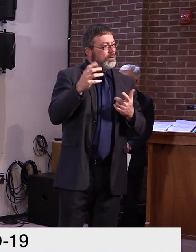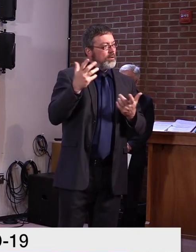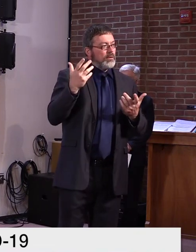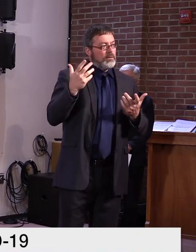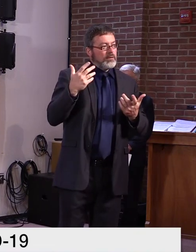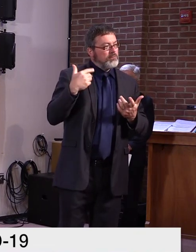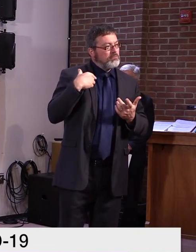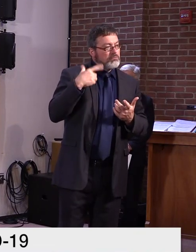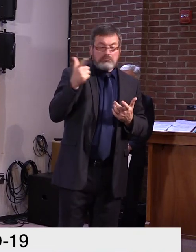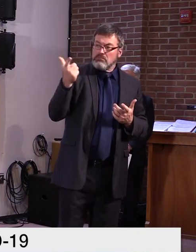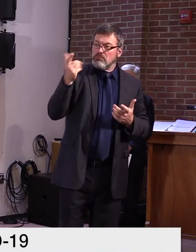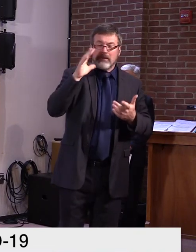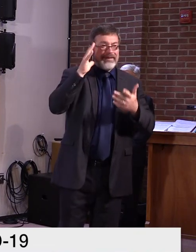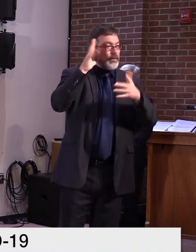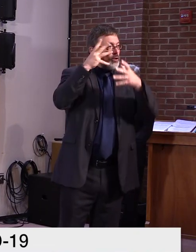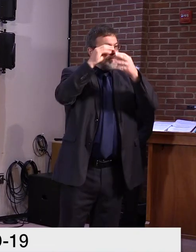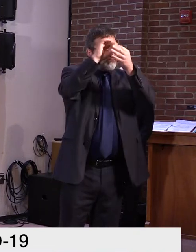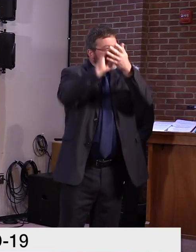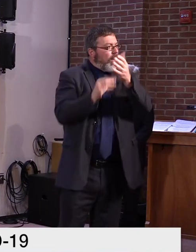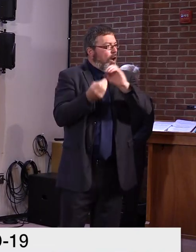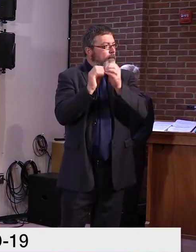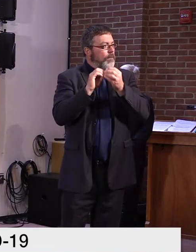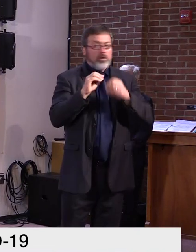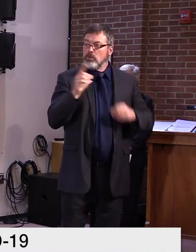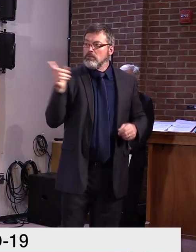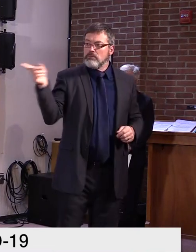Commissioner Peechek may be able to answer some of this.